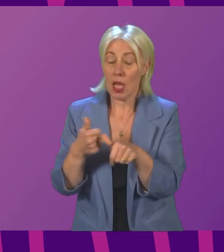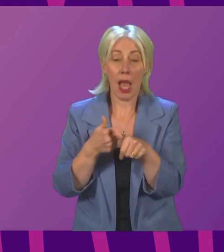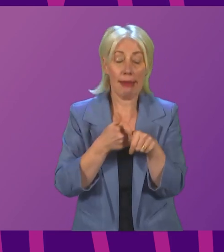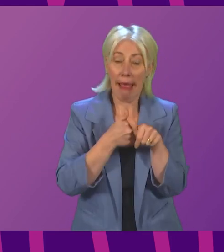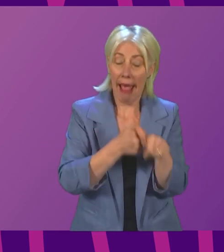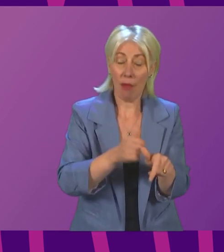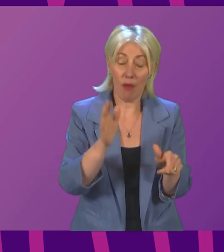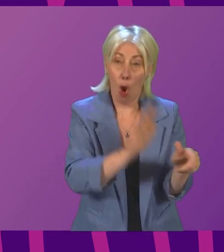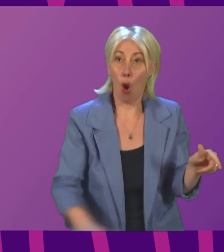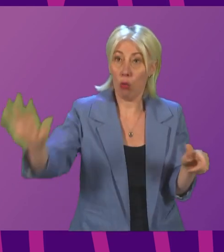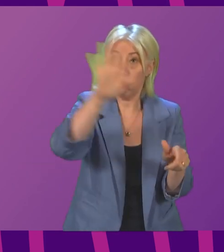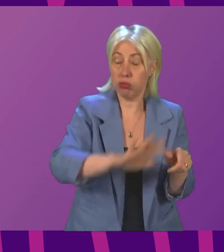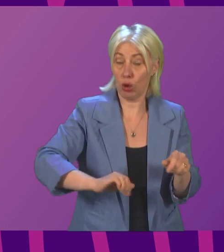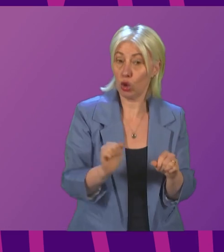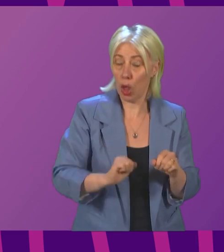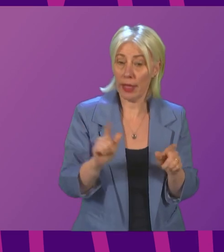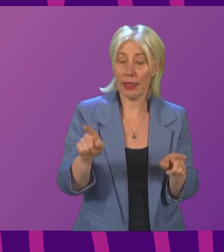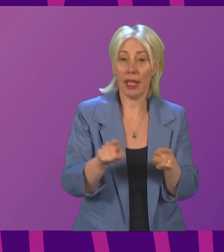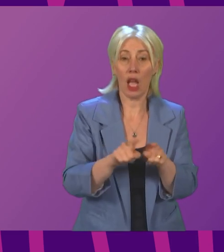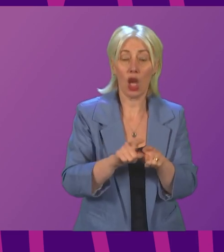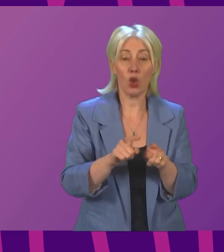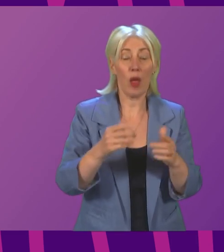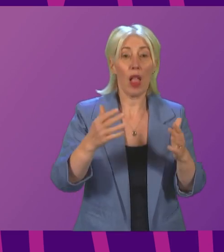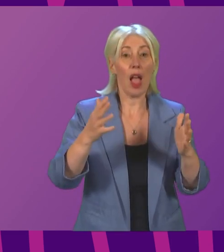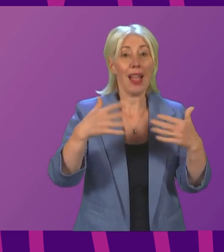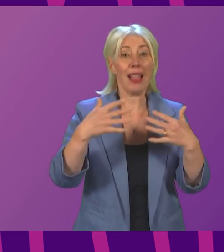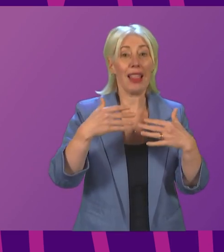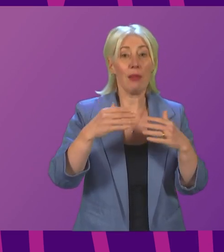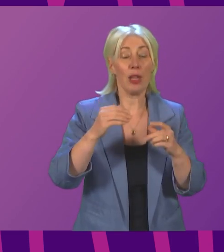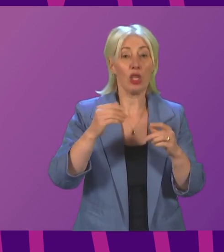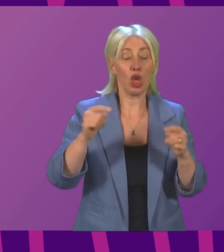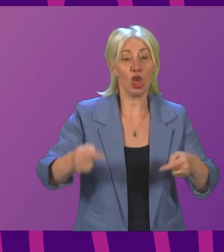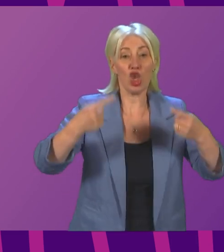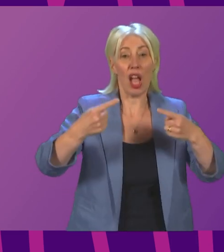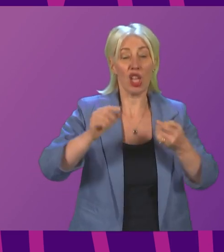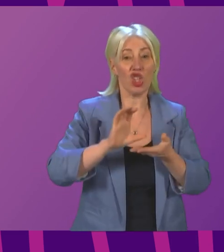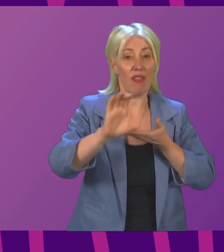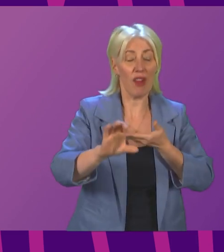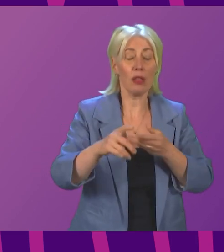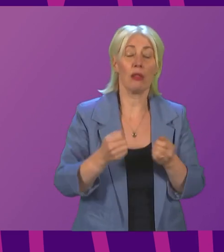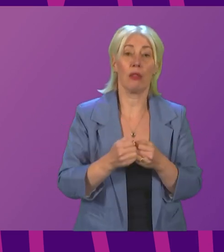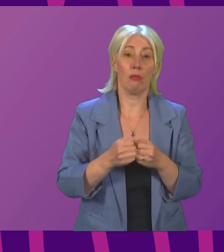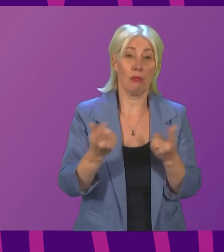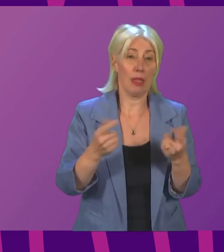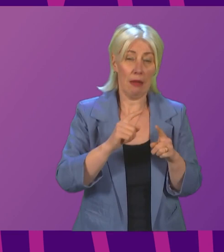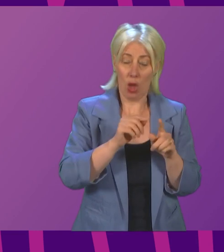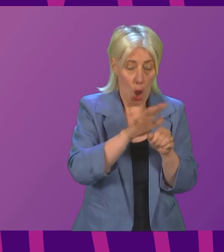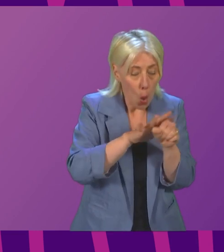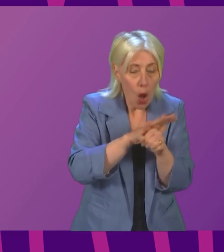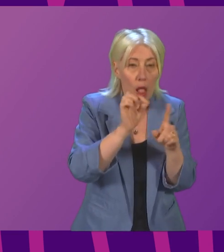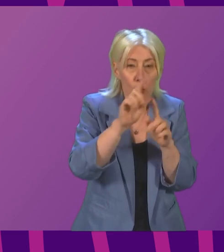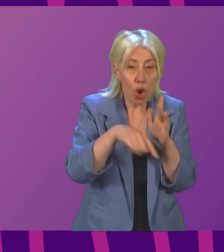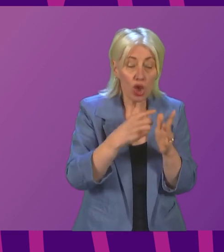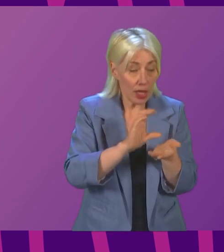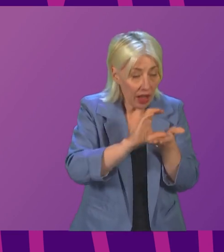across Scotland I would point to for example the Climate Challenge Fund which provides funding to a range of local projects we're currently